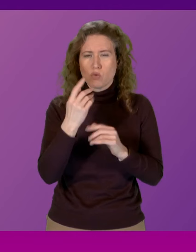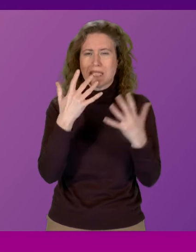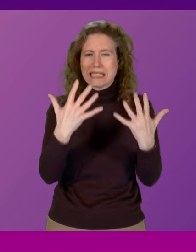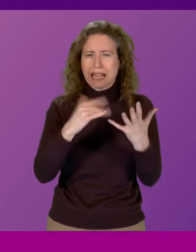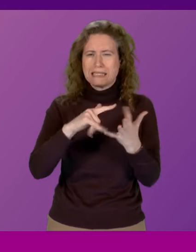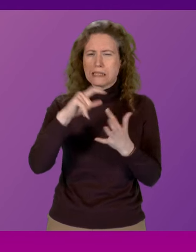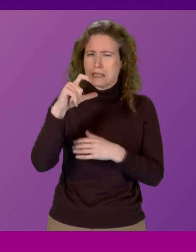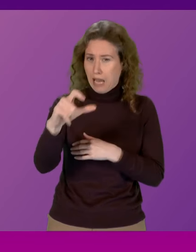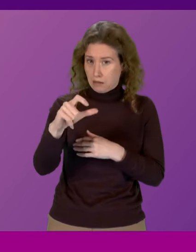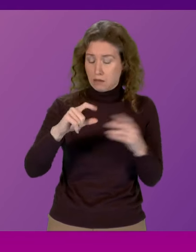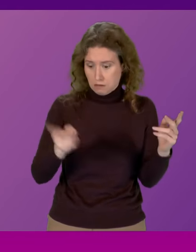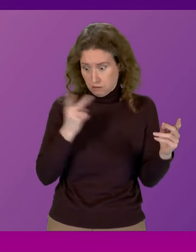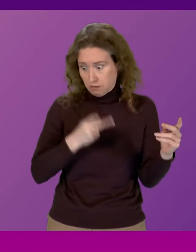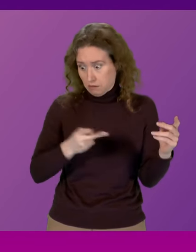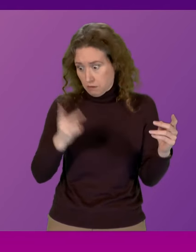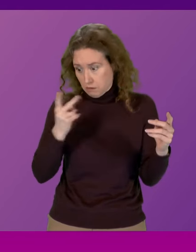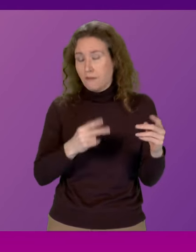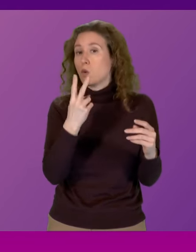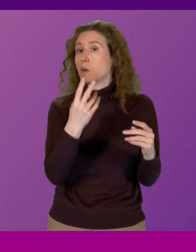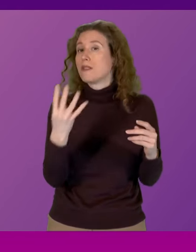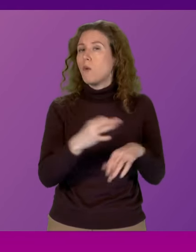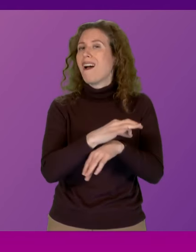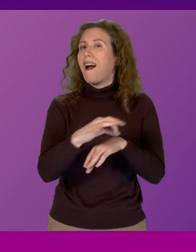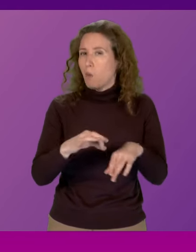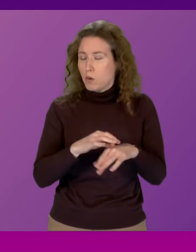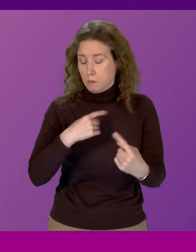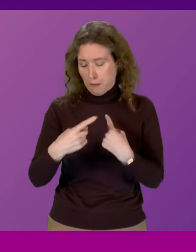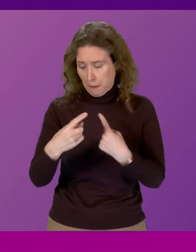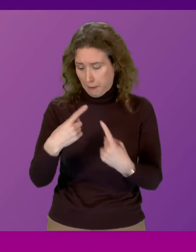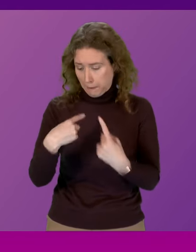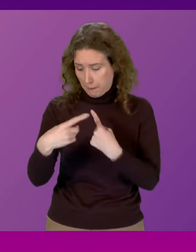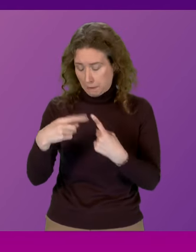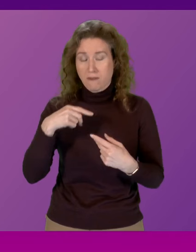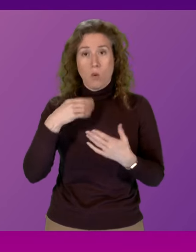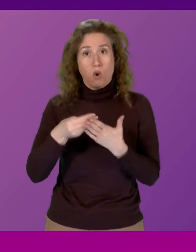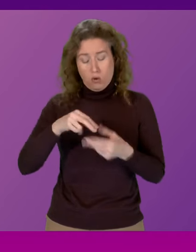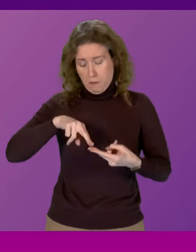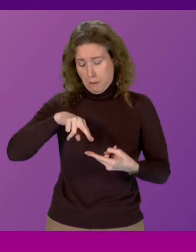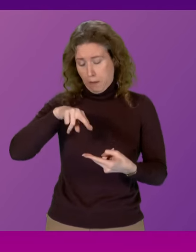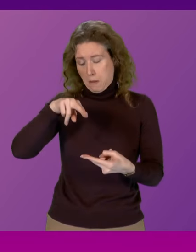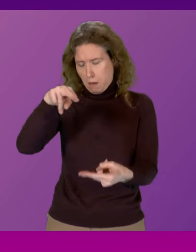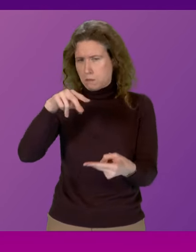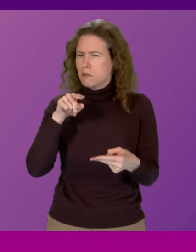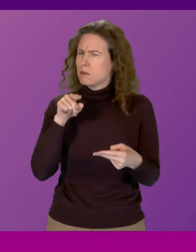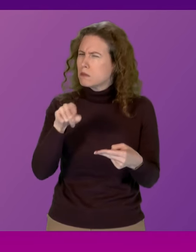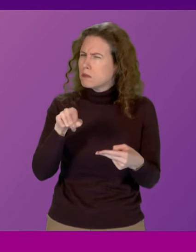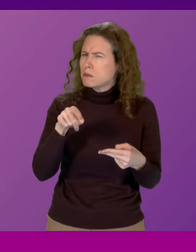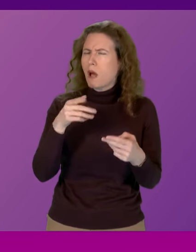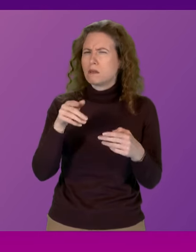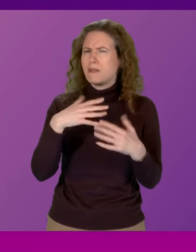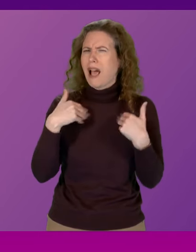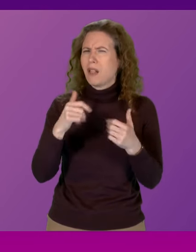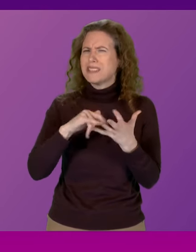seconds continuously for 24 hours. All this while the Health Secretary was in Morocco